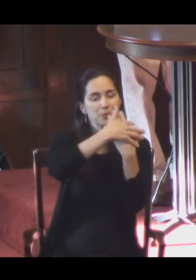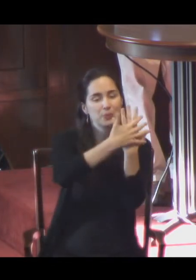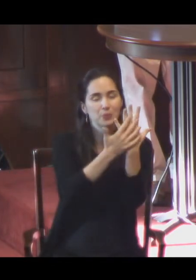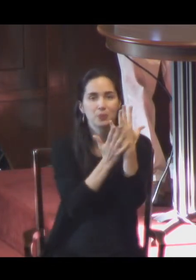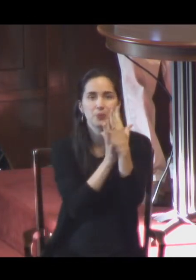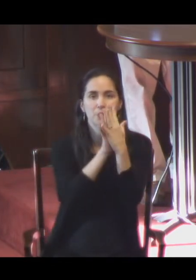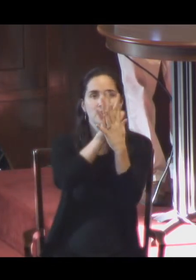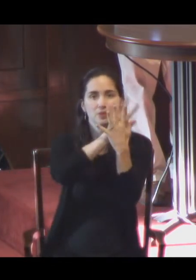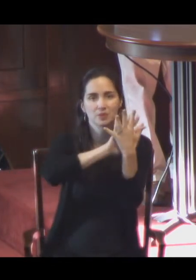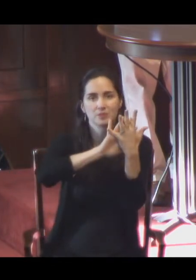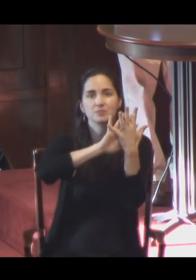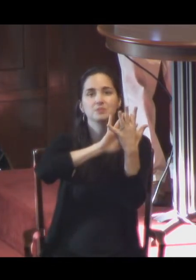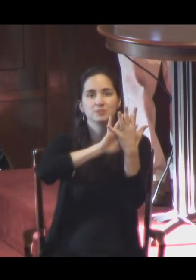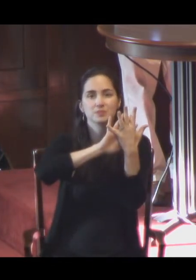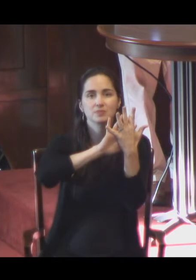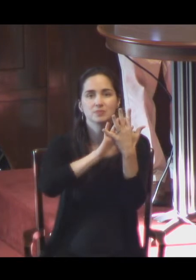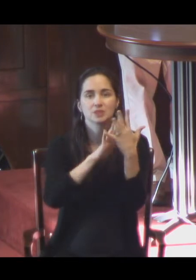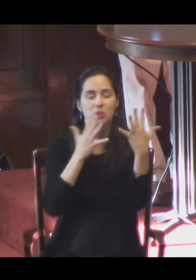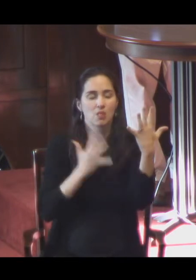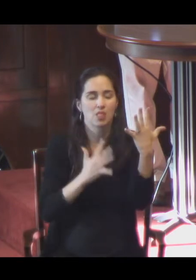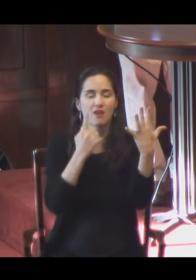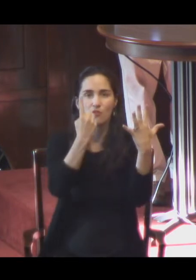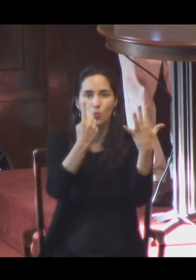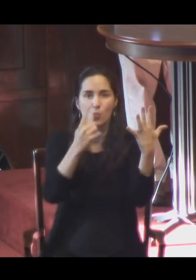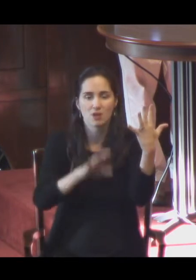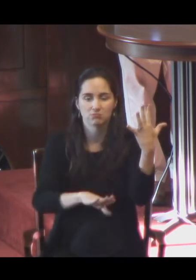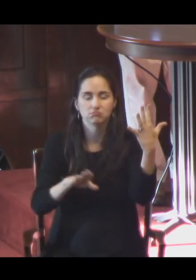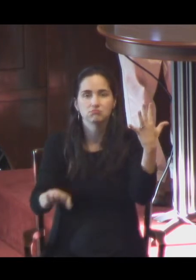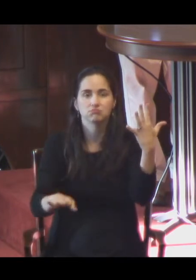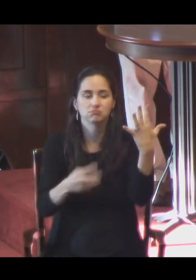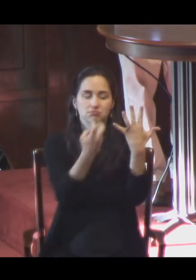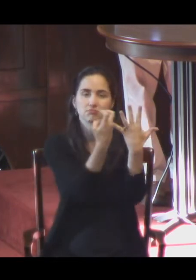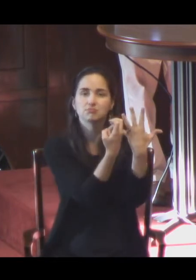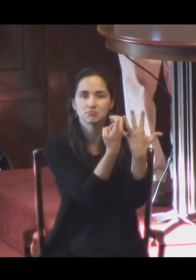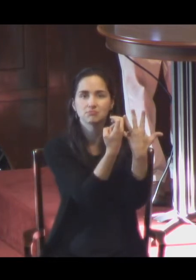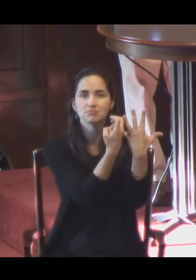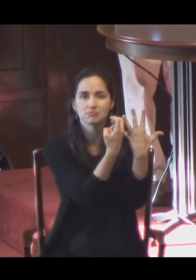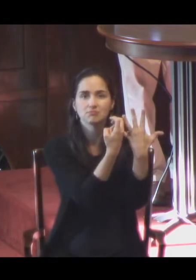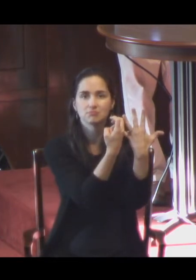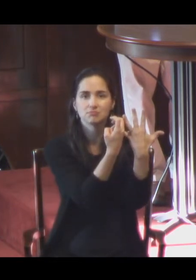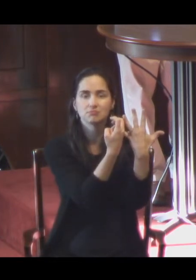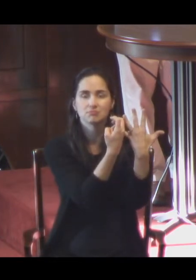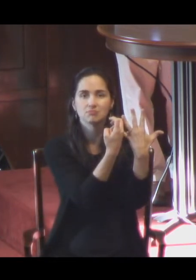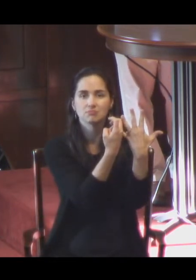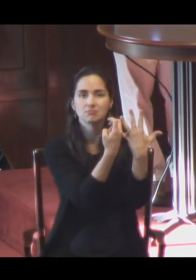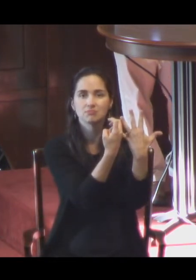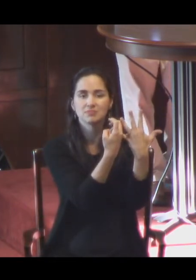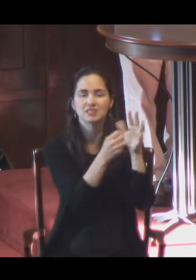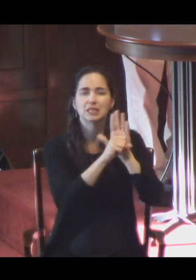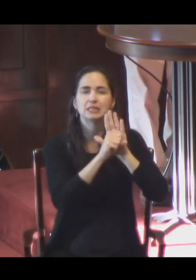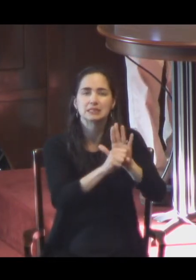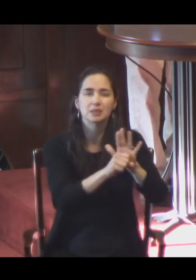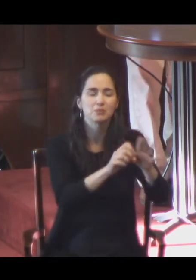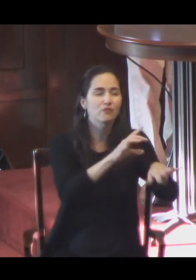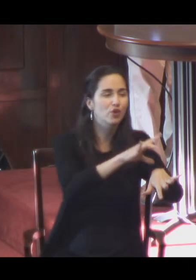That was a close-up of a child for me who was the symbol of earth and spring. And then summer.